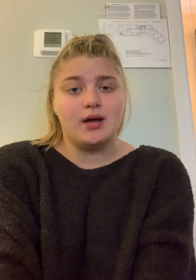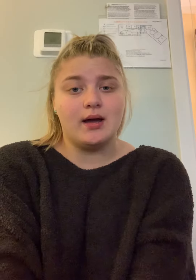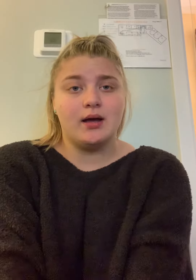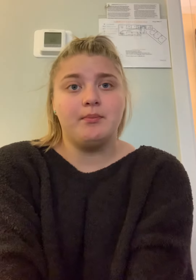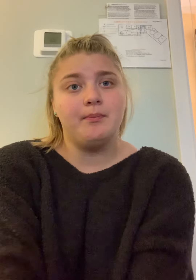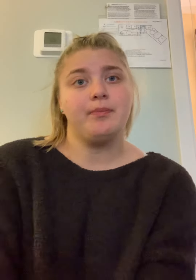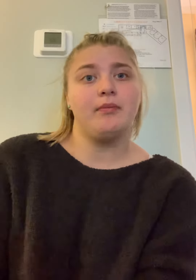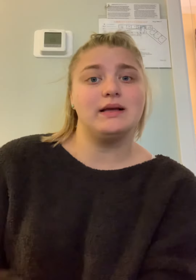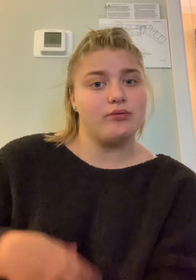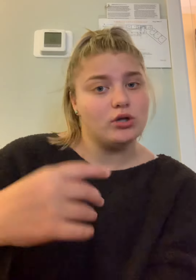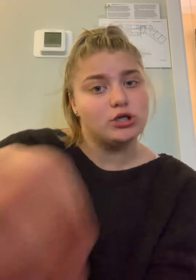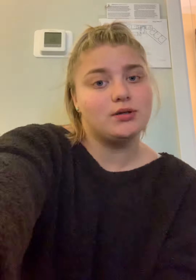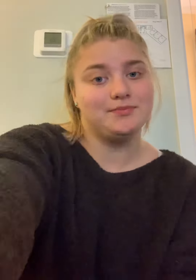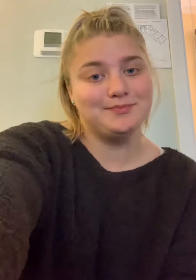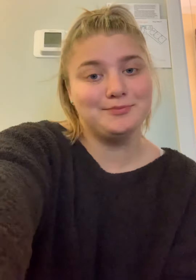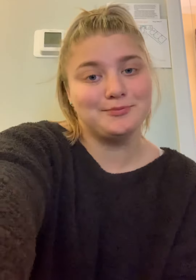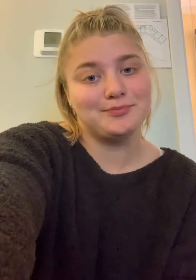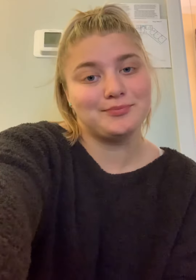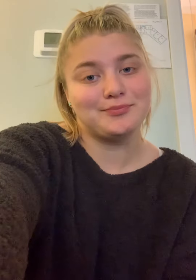And um, thanks for watching. As writers I'll see Thank